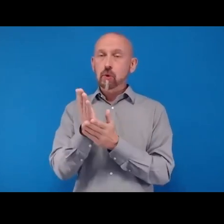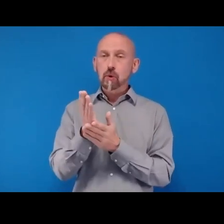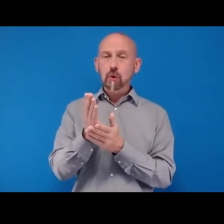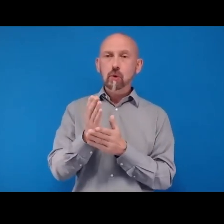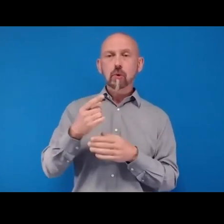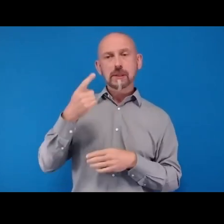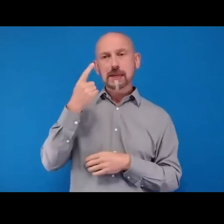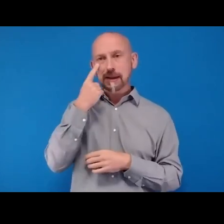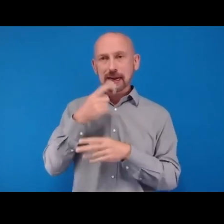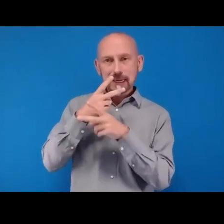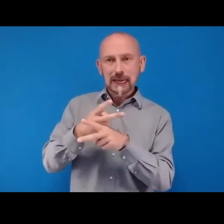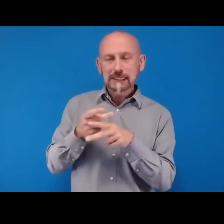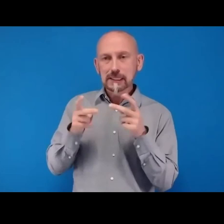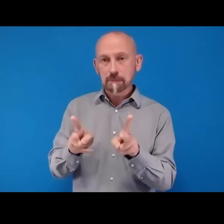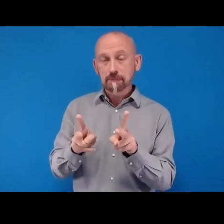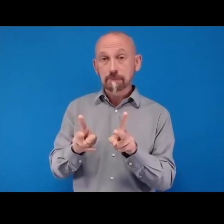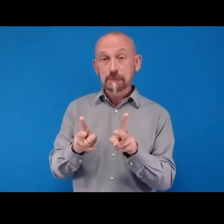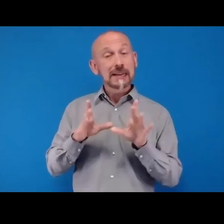for listening. Back to you, Jennifer.